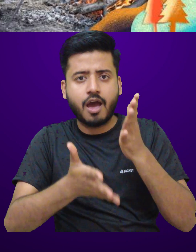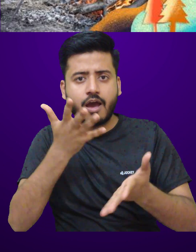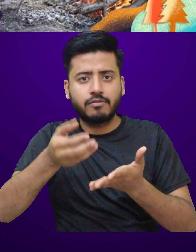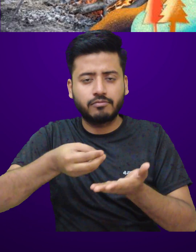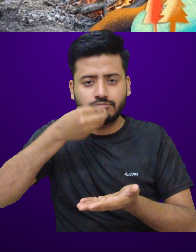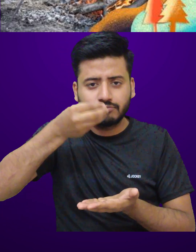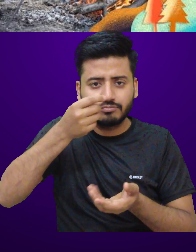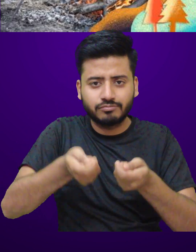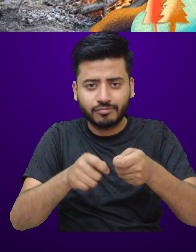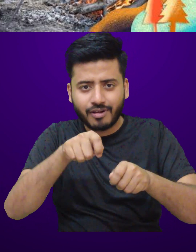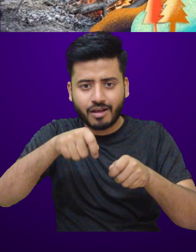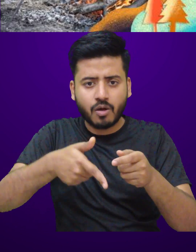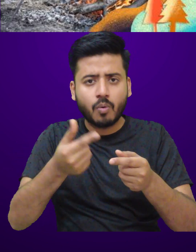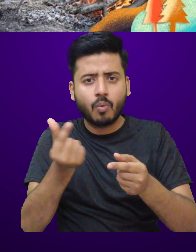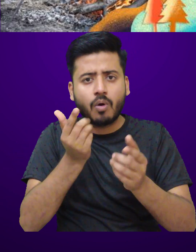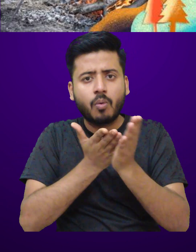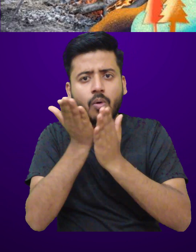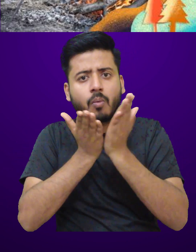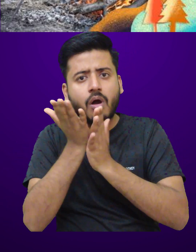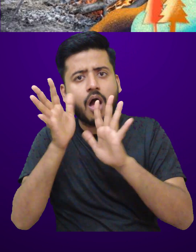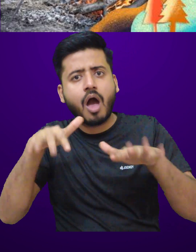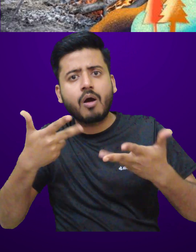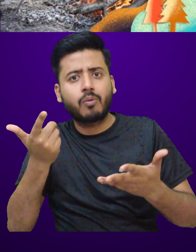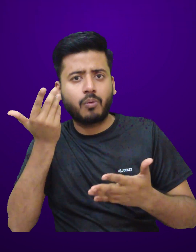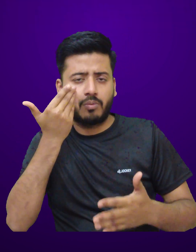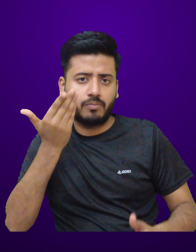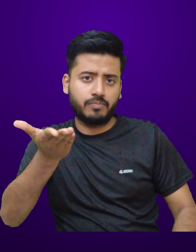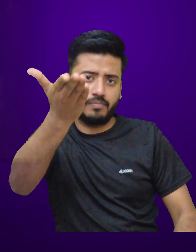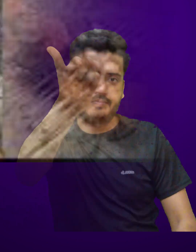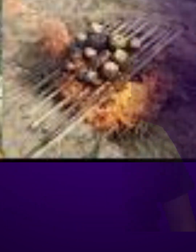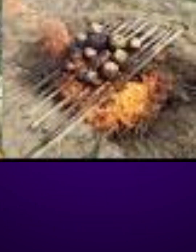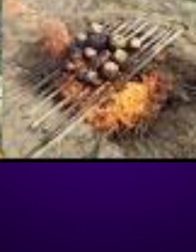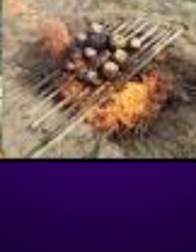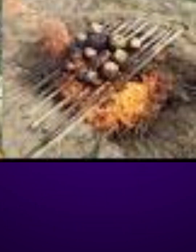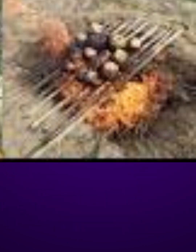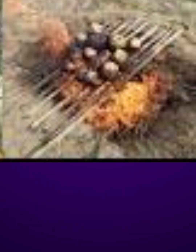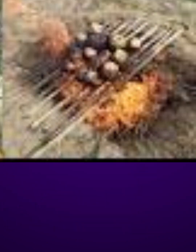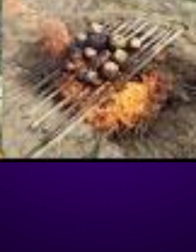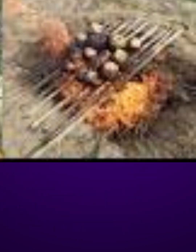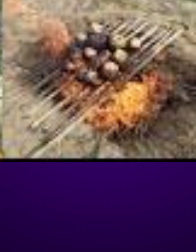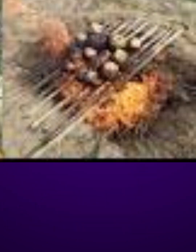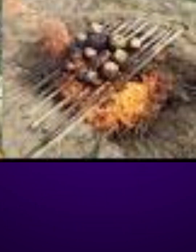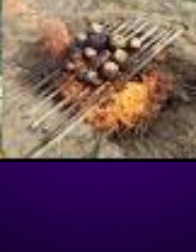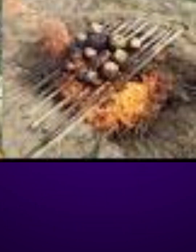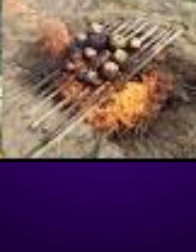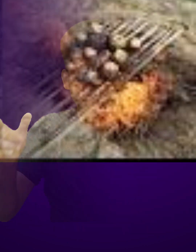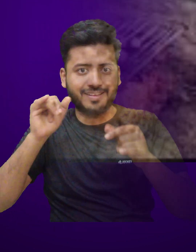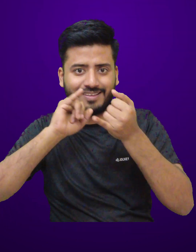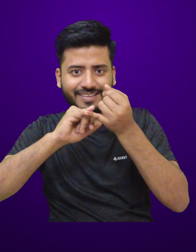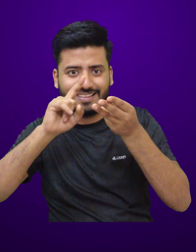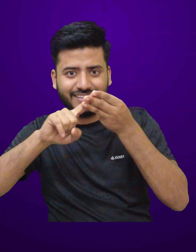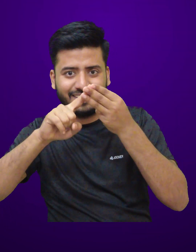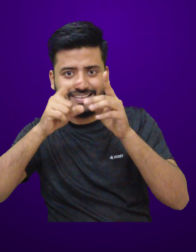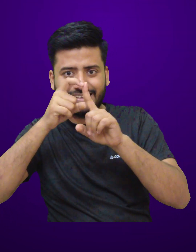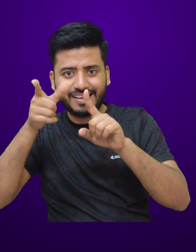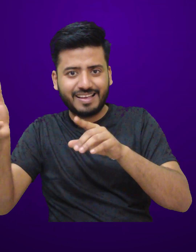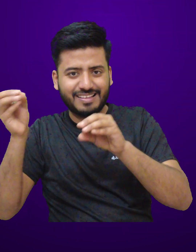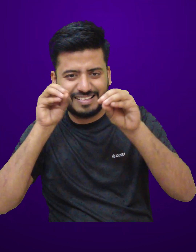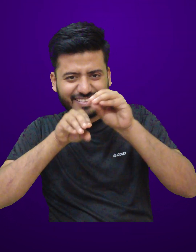kernel, which tastes like a sweeter water chestnut. Palmyra leaves. The leaves of the palmyra palm are used for various